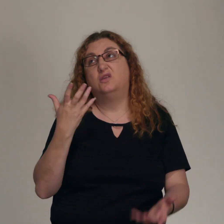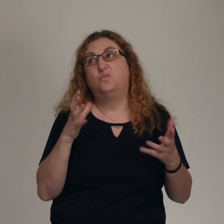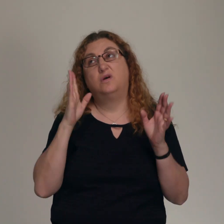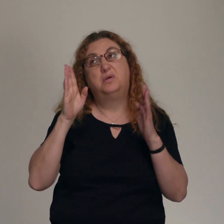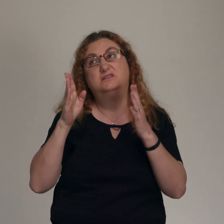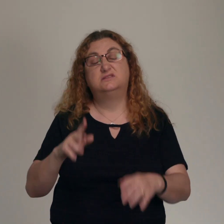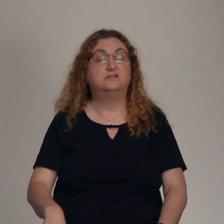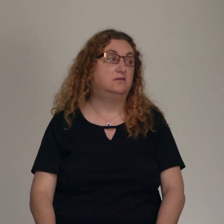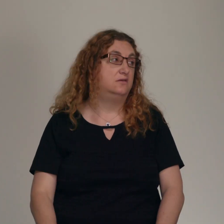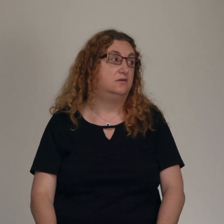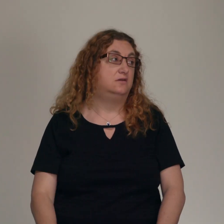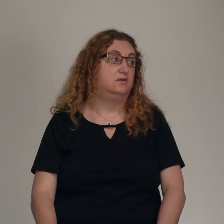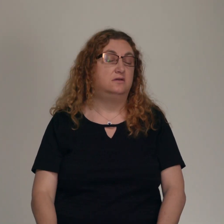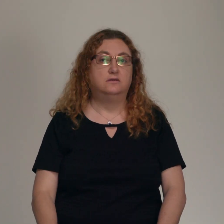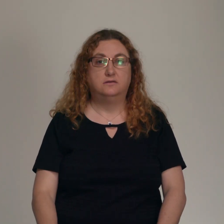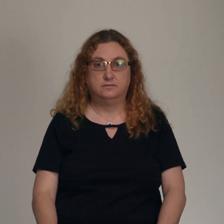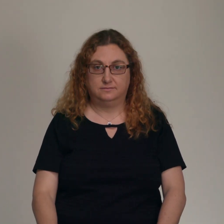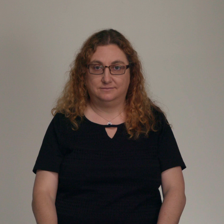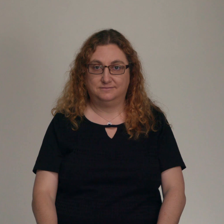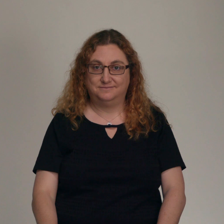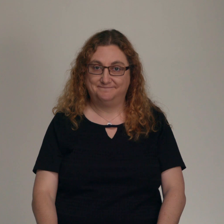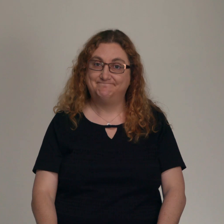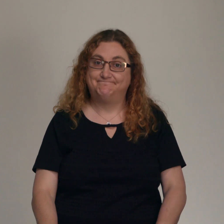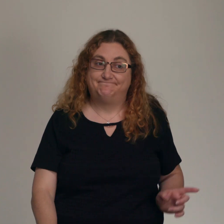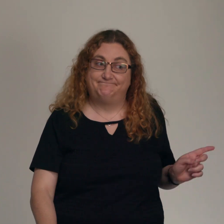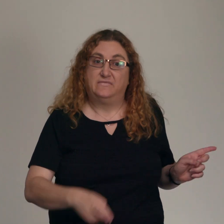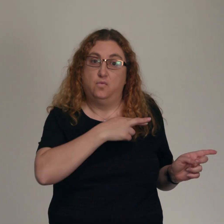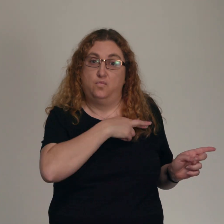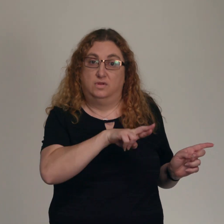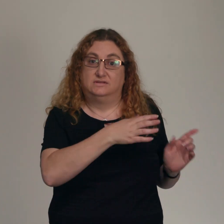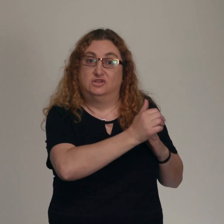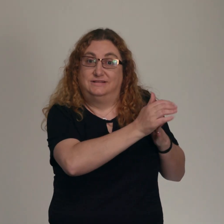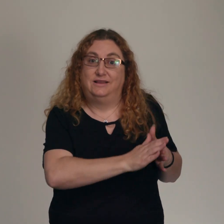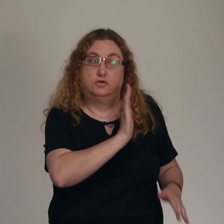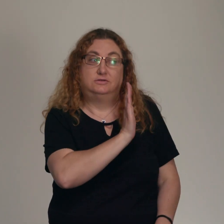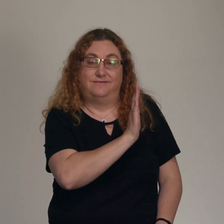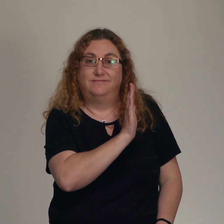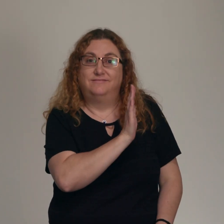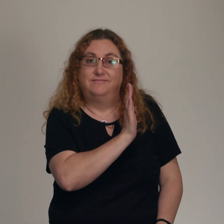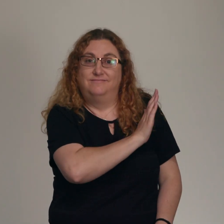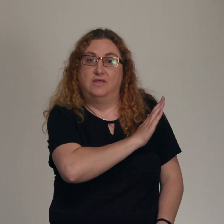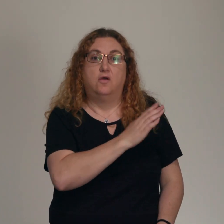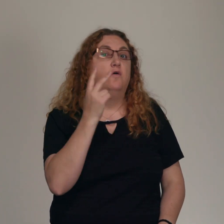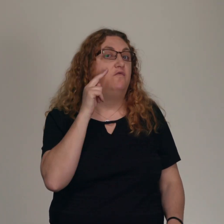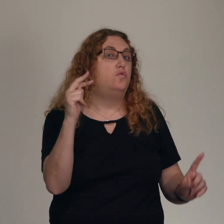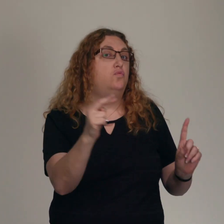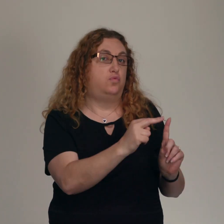to follow it. That's the approach of the Pharisees. They're the, is this on the test? Kind of people. They